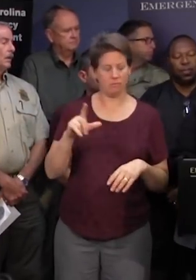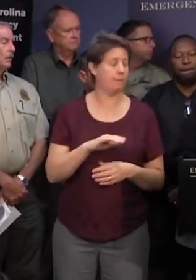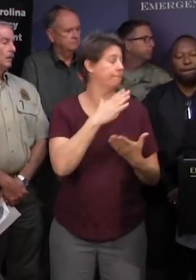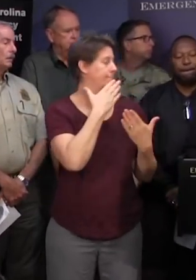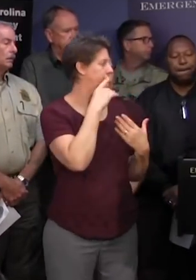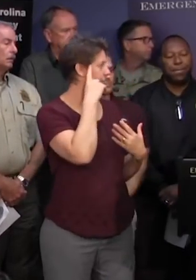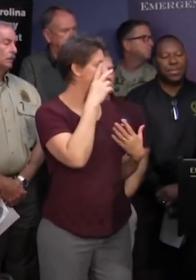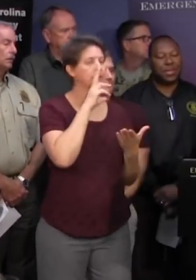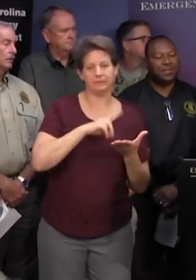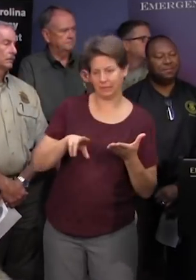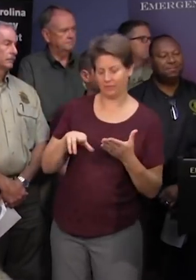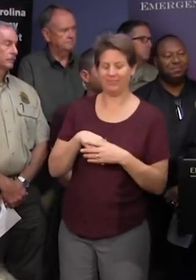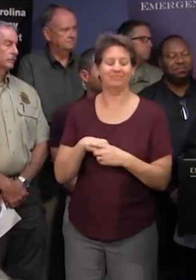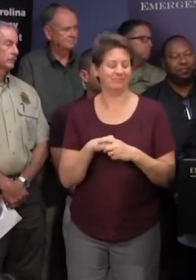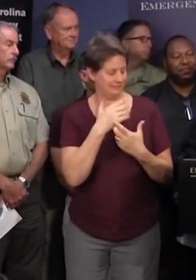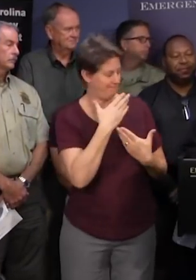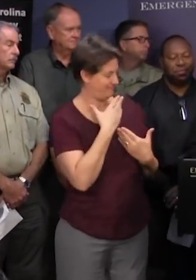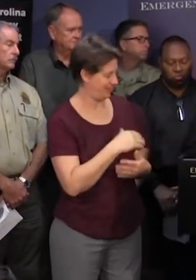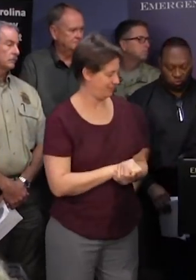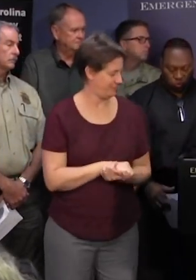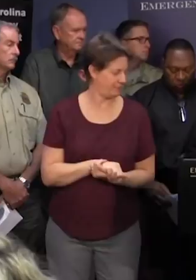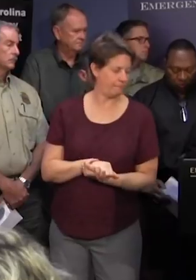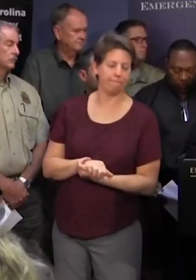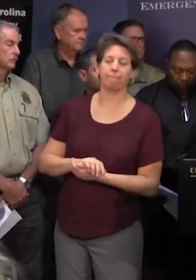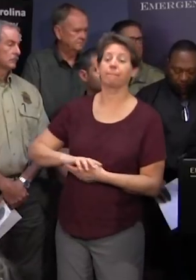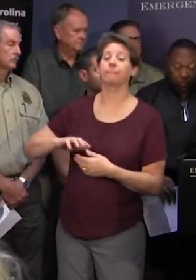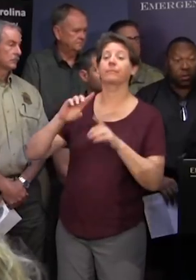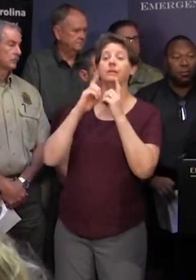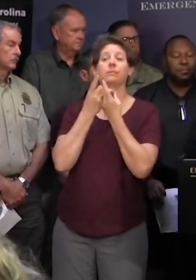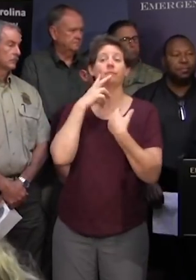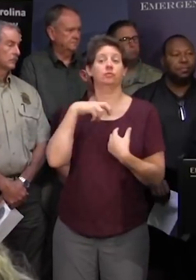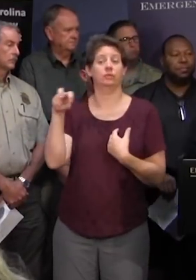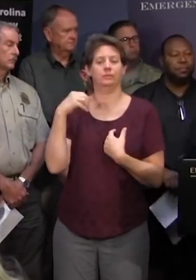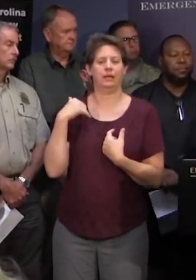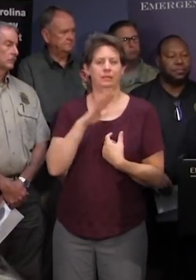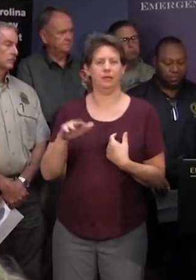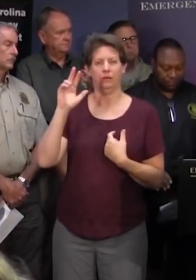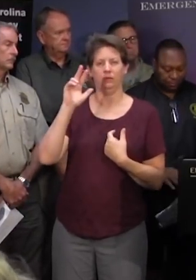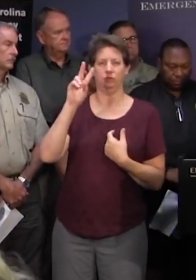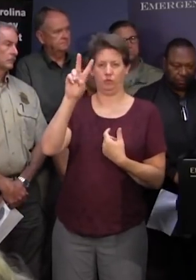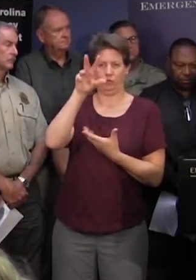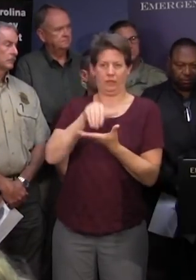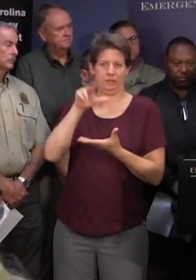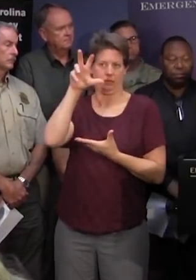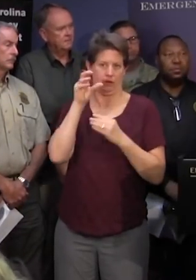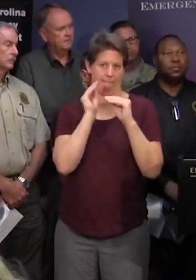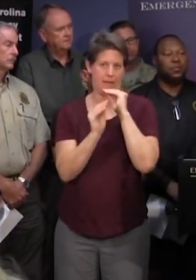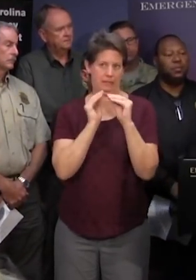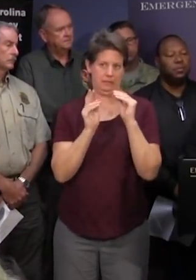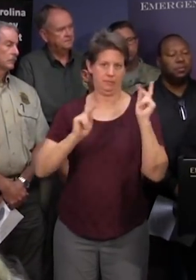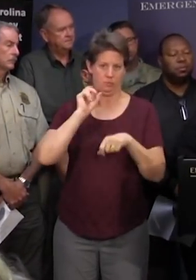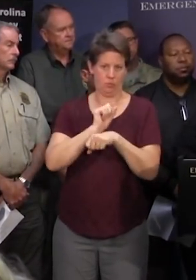governor secretary thank you sir we the department of transportation currently has about 2300 maintenance employees